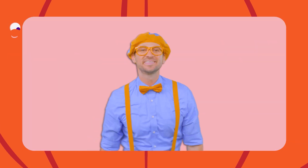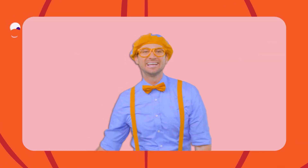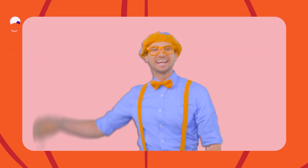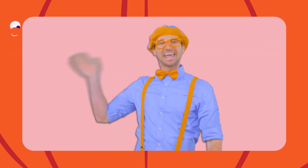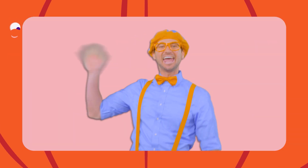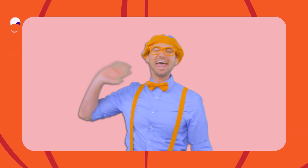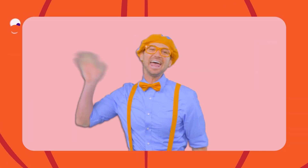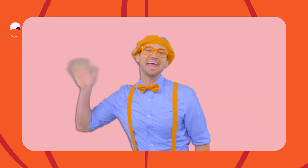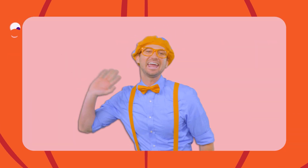Hey!